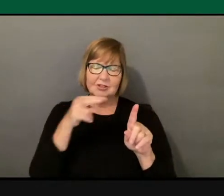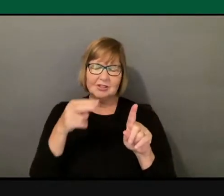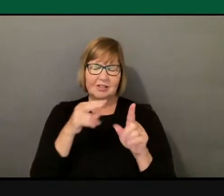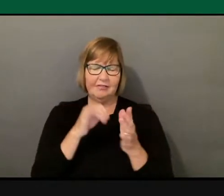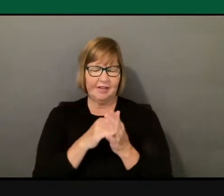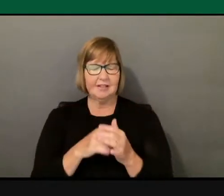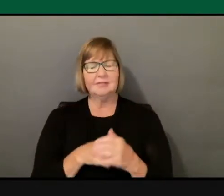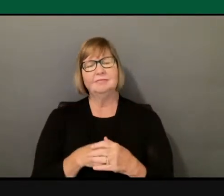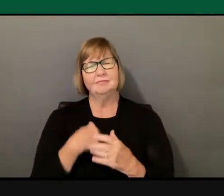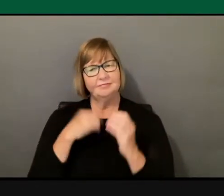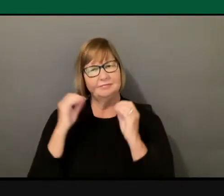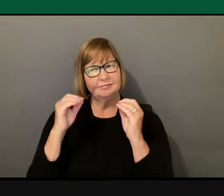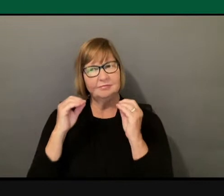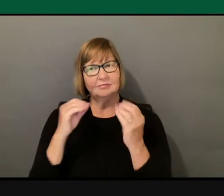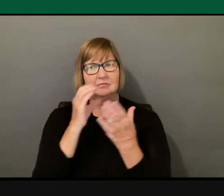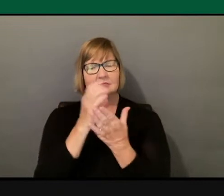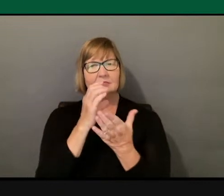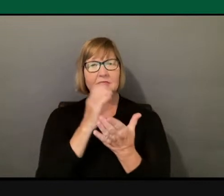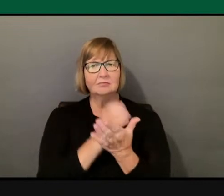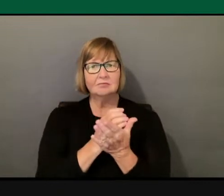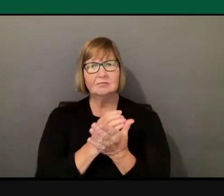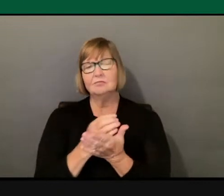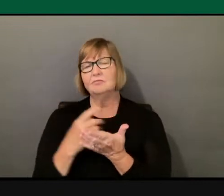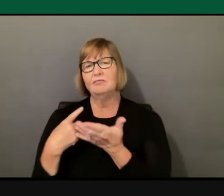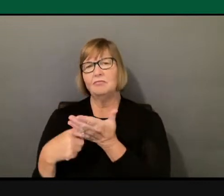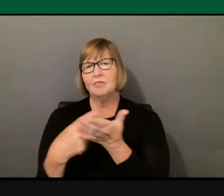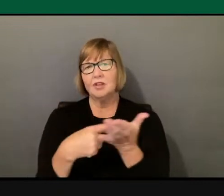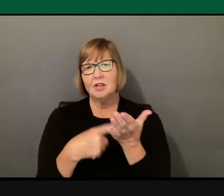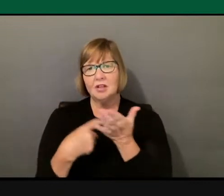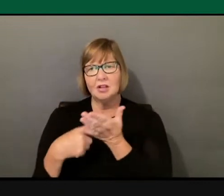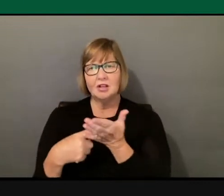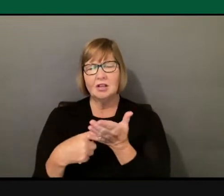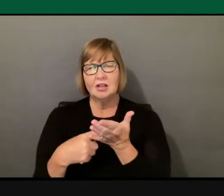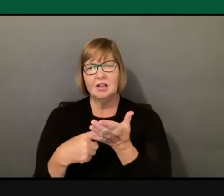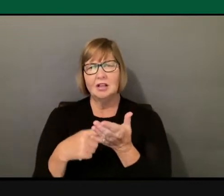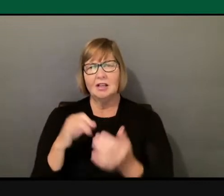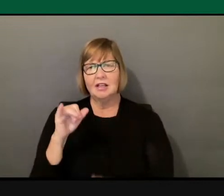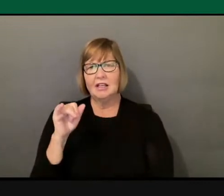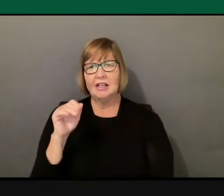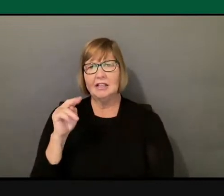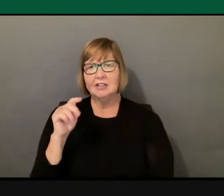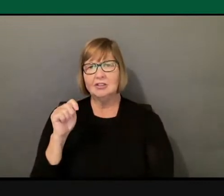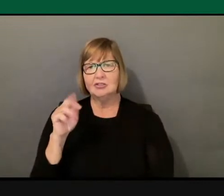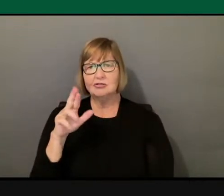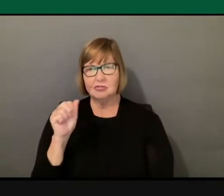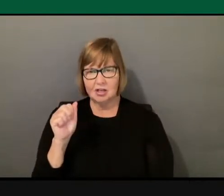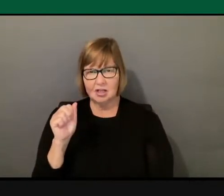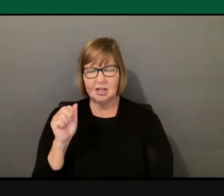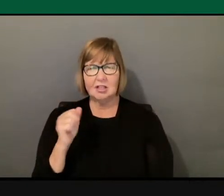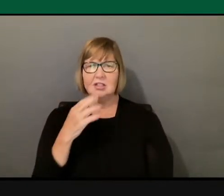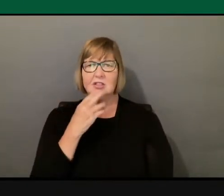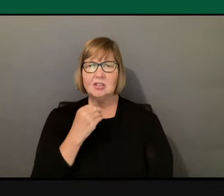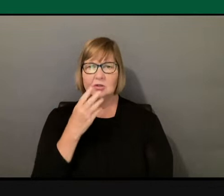we talk about how the intra-Jewish rhetoric, right, morphs into